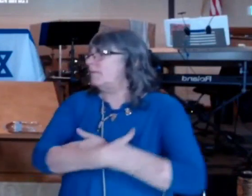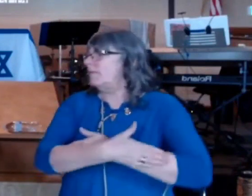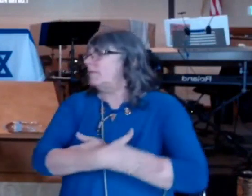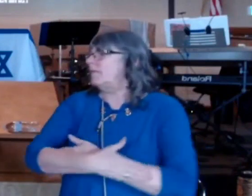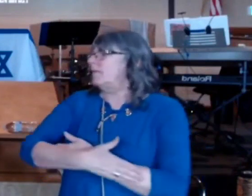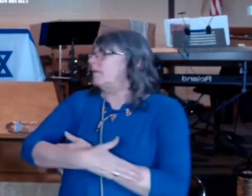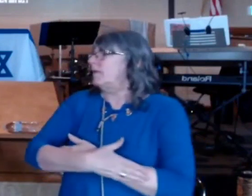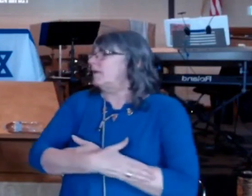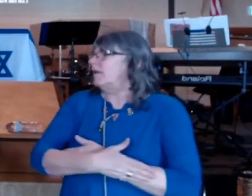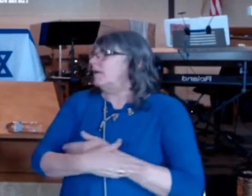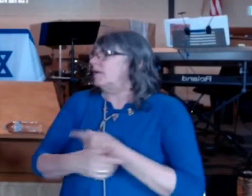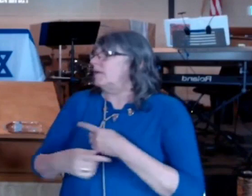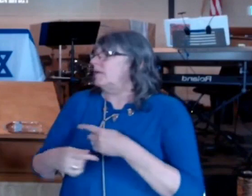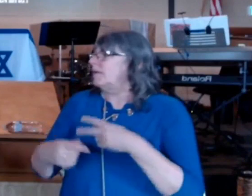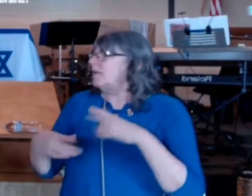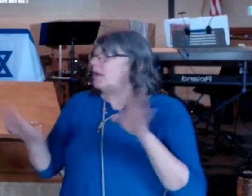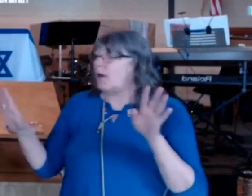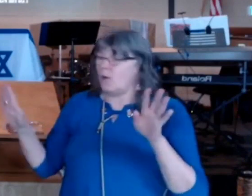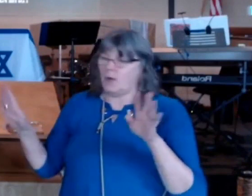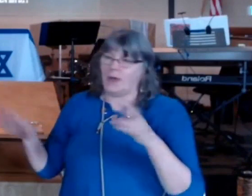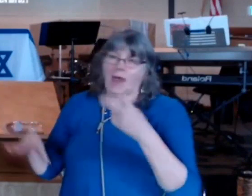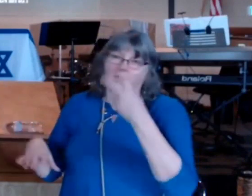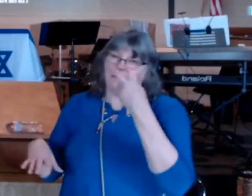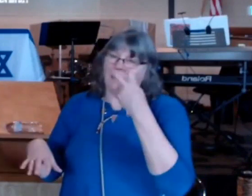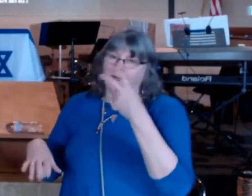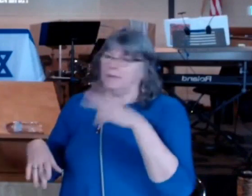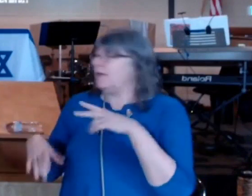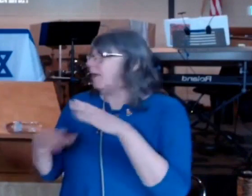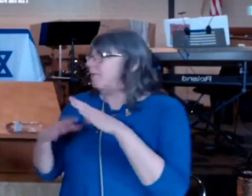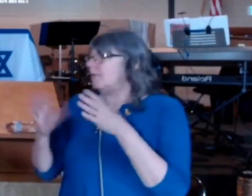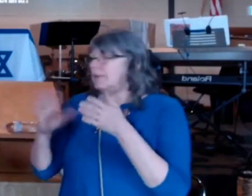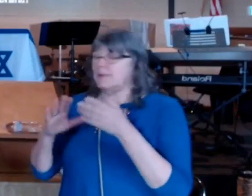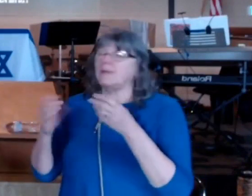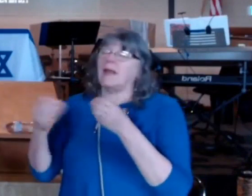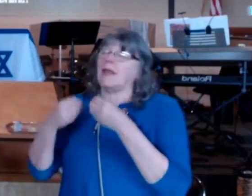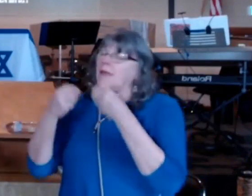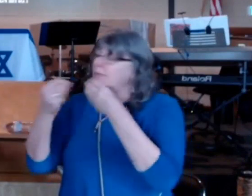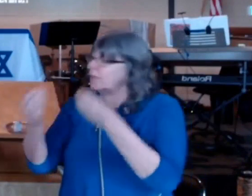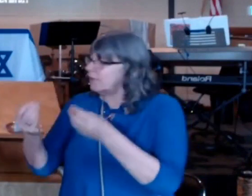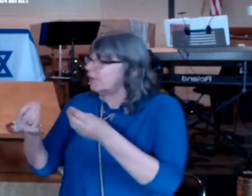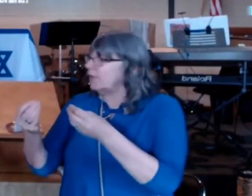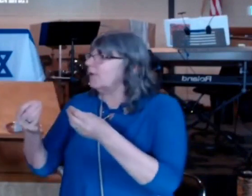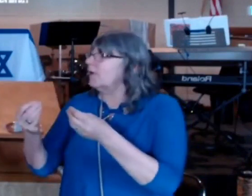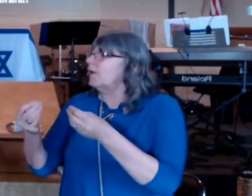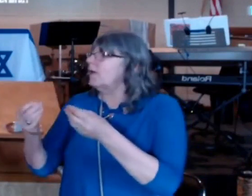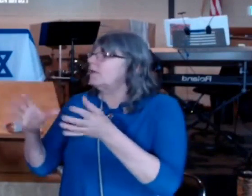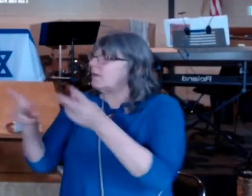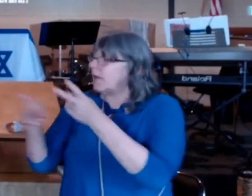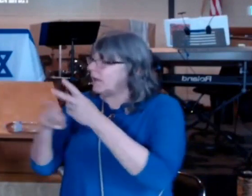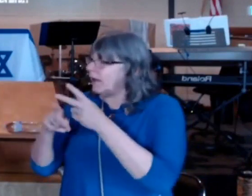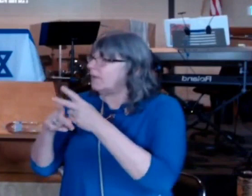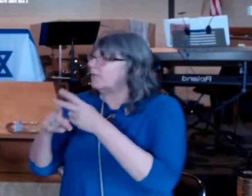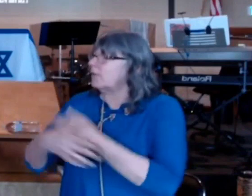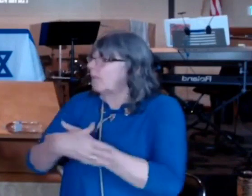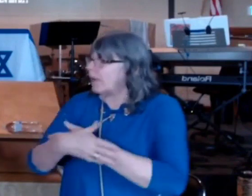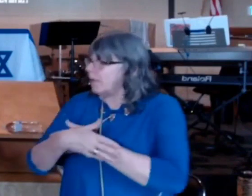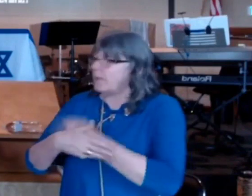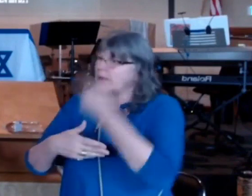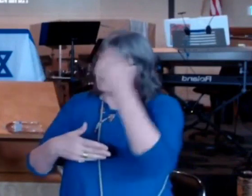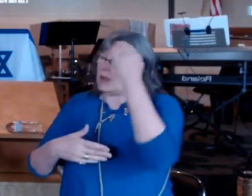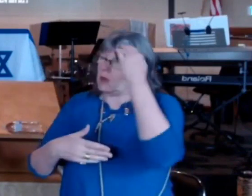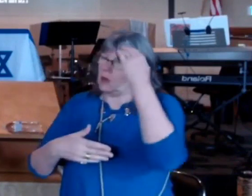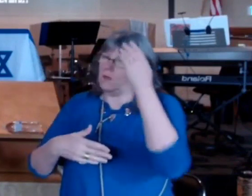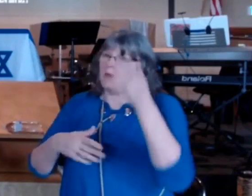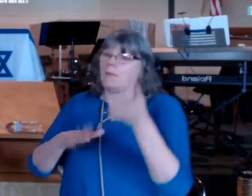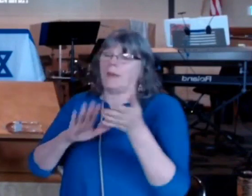doctor's son who was muscular dystrophy no they gave it to her to take care of this baby